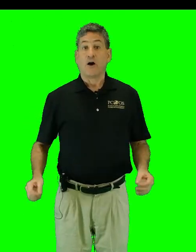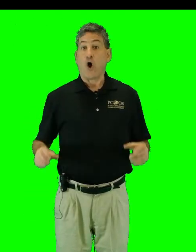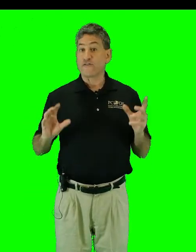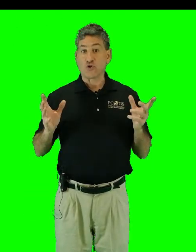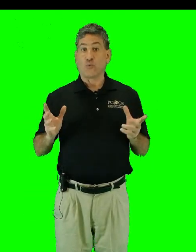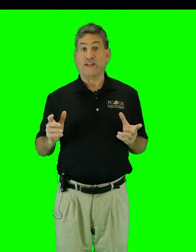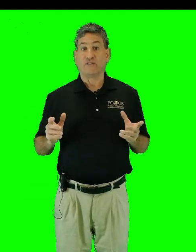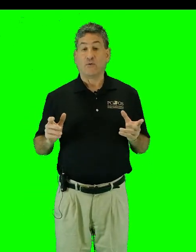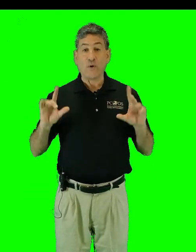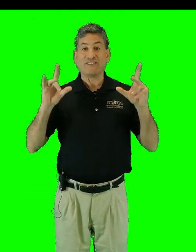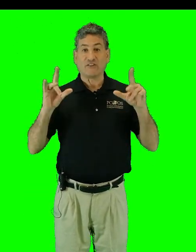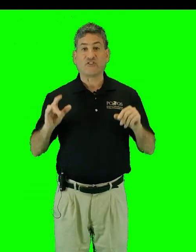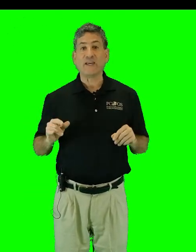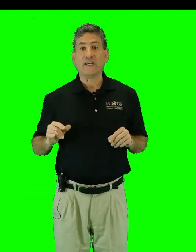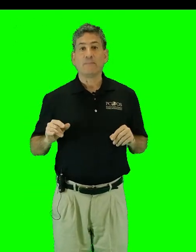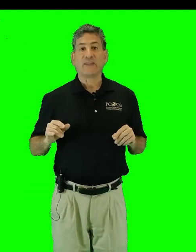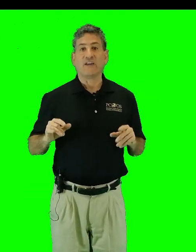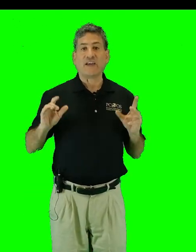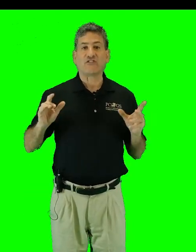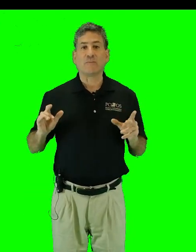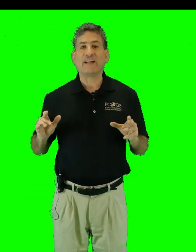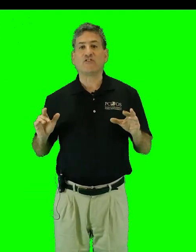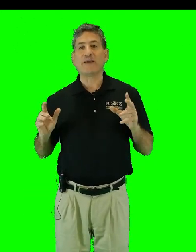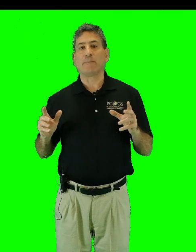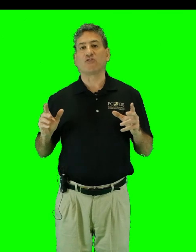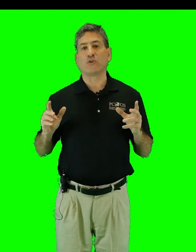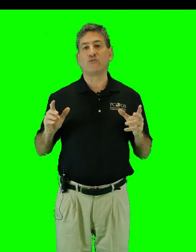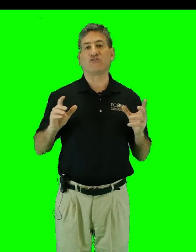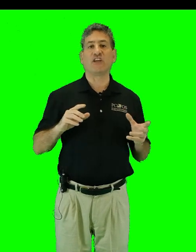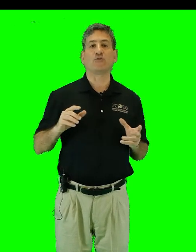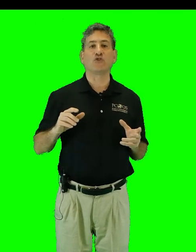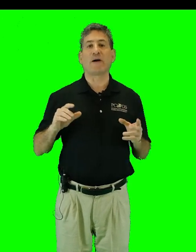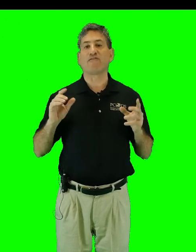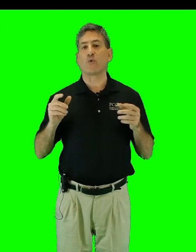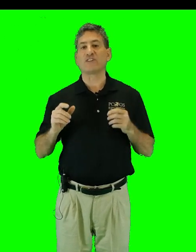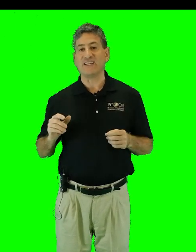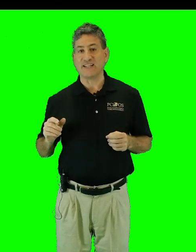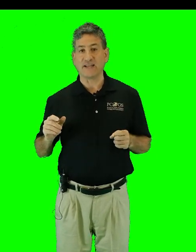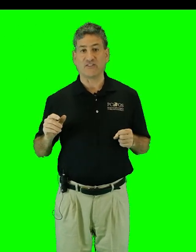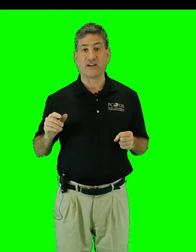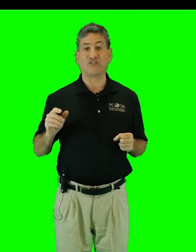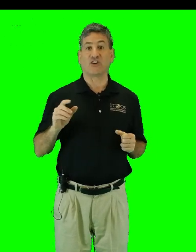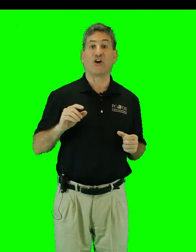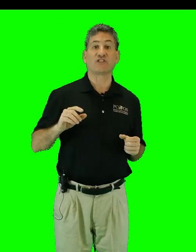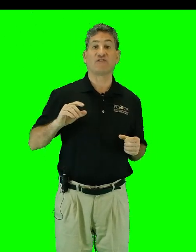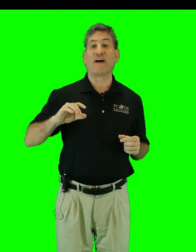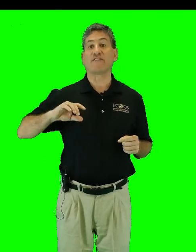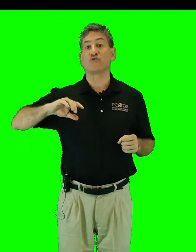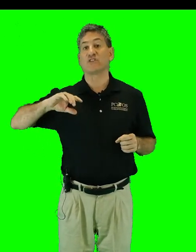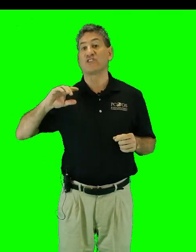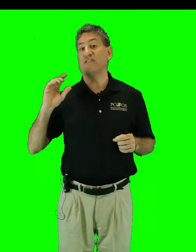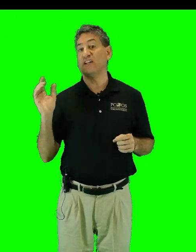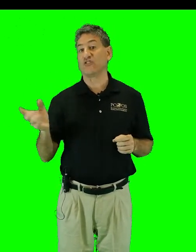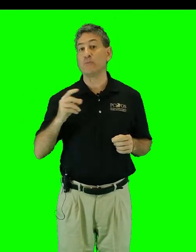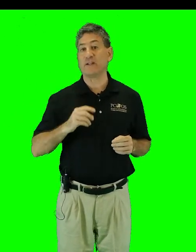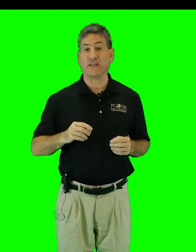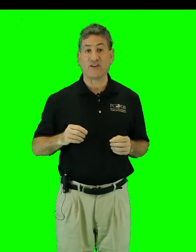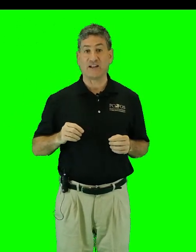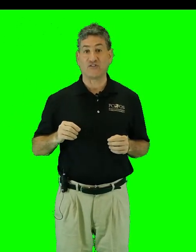Offshore wind wind at sea is estimated to be able to reduce CO2 by 14 gigatons at a cost of 572 billion dollars